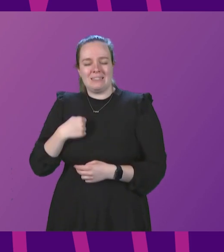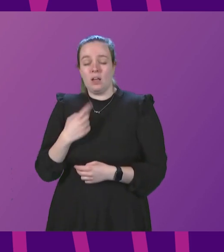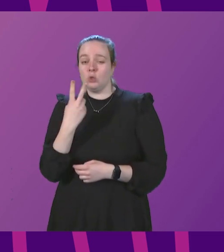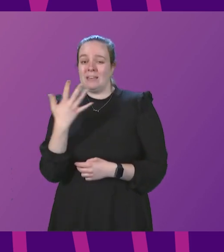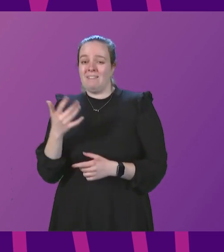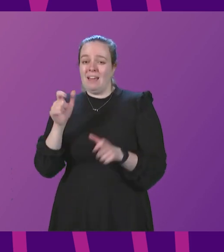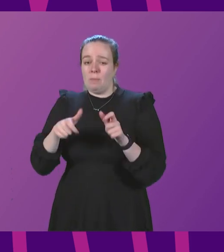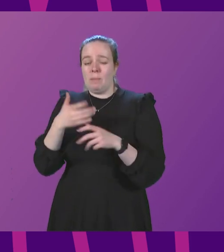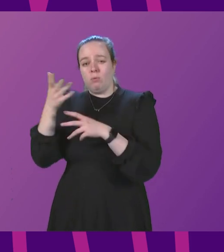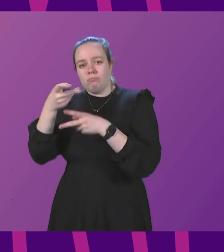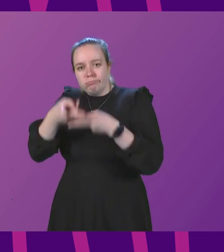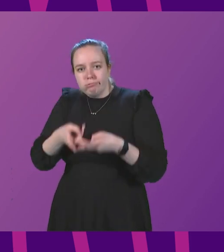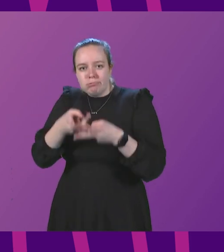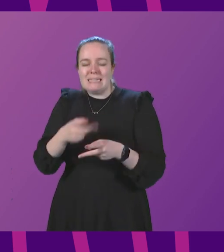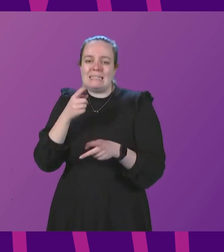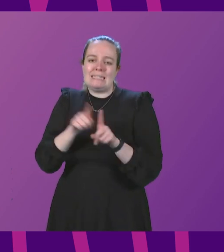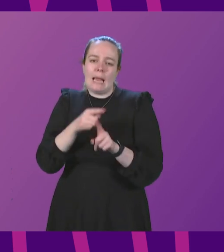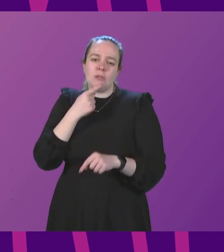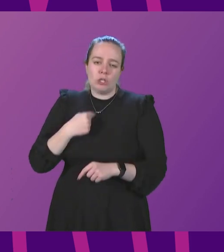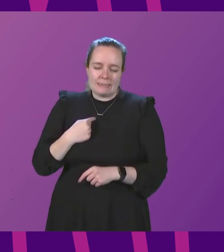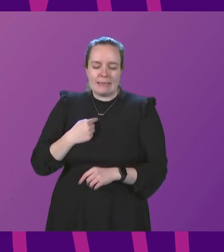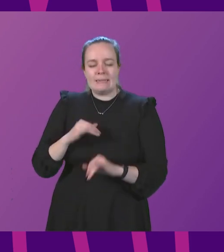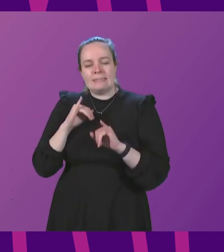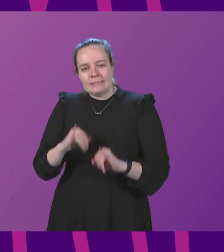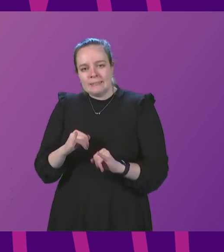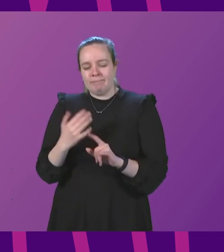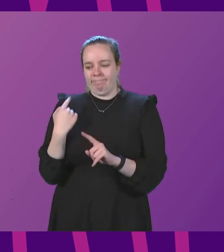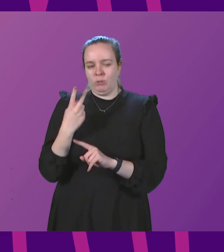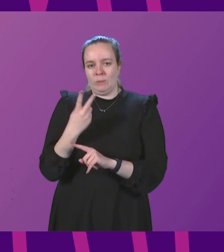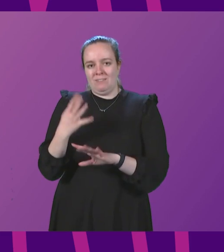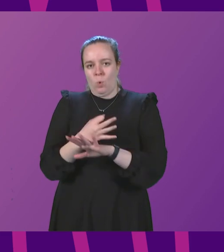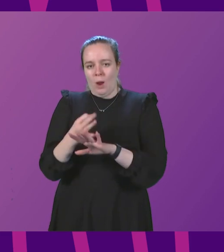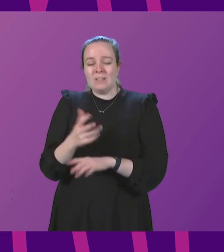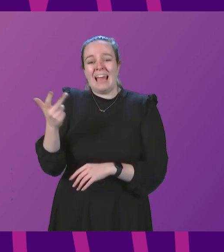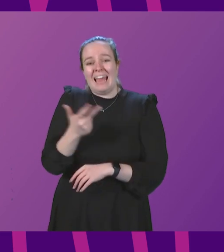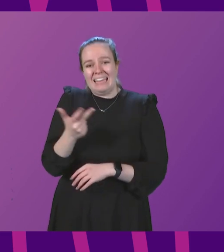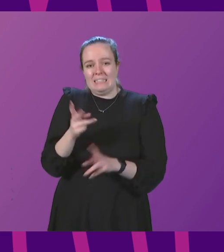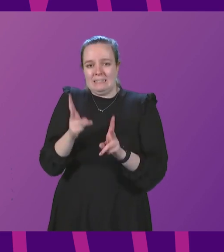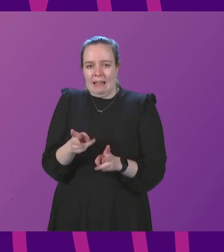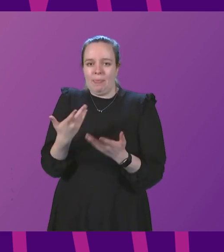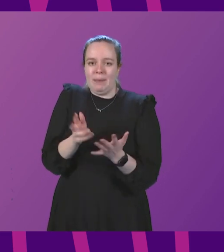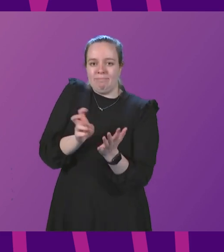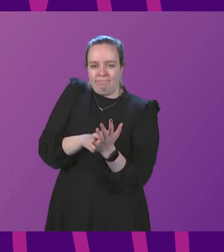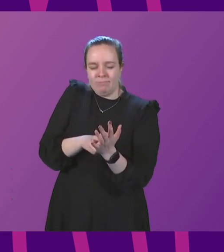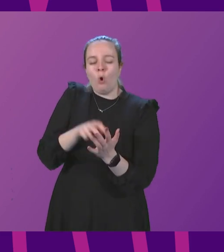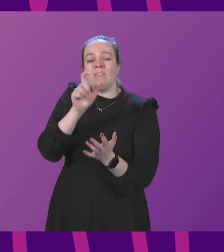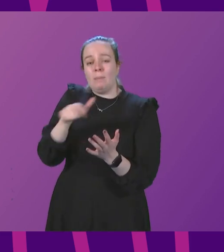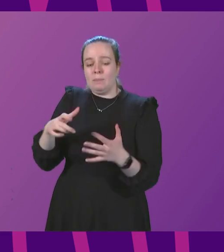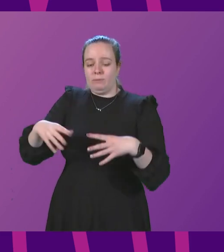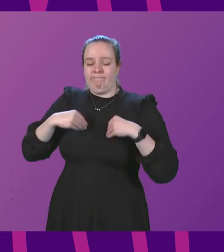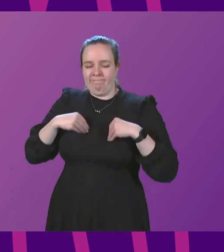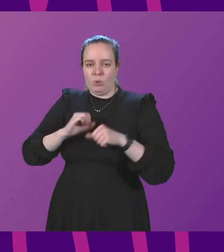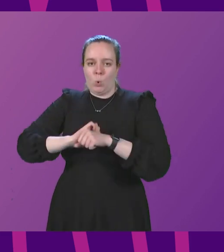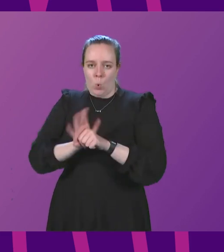intensive care, the same as yesterday. And sadly, in the past 24 hours, 18 further deaths have been registered of people with COVID